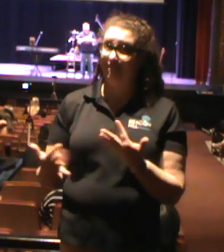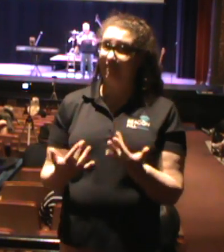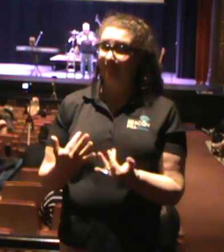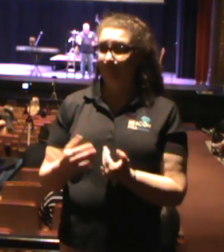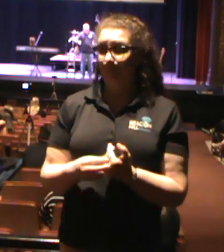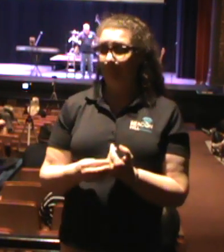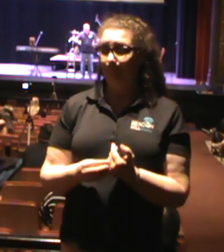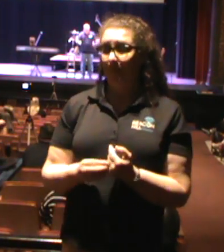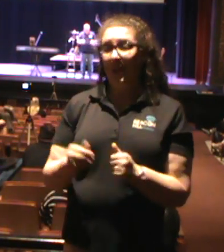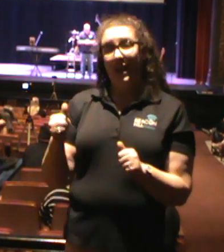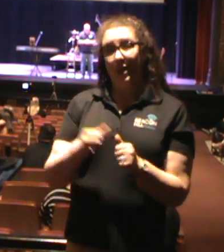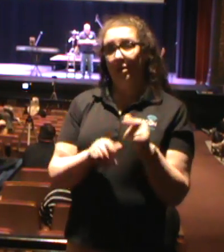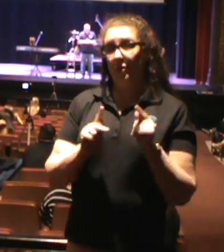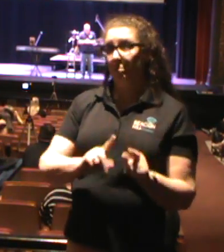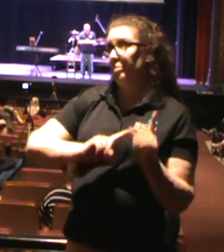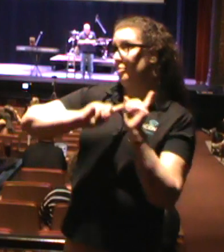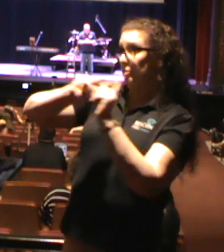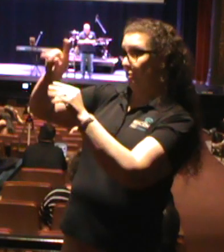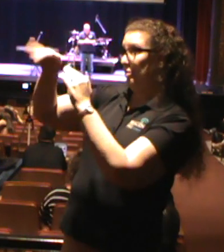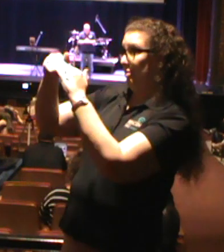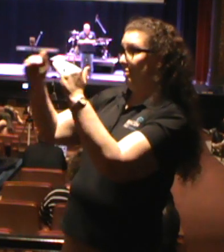and that everyone goes to heaven.